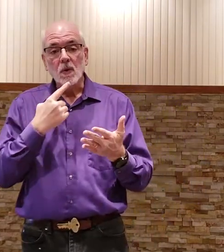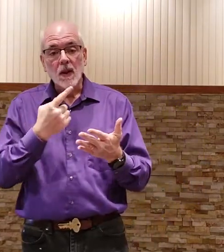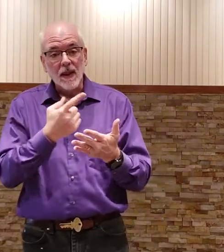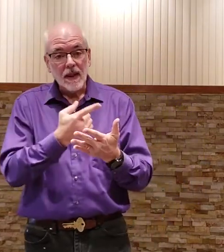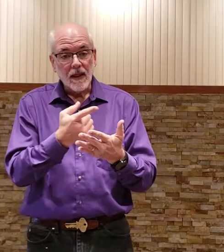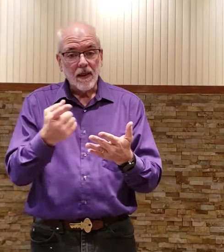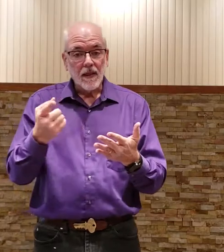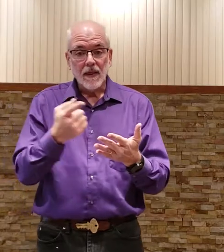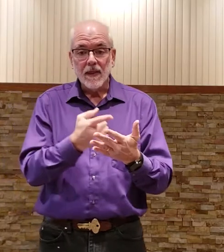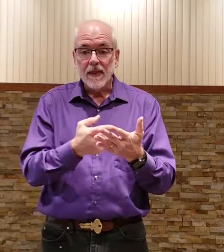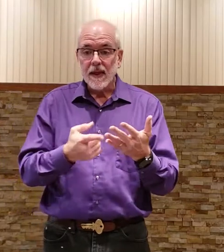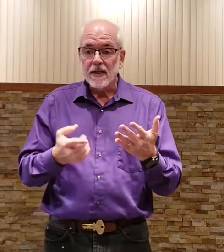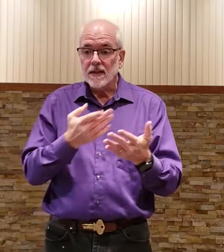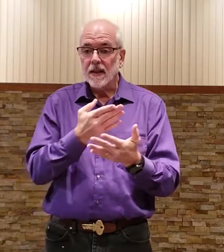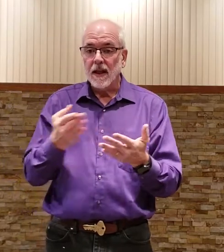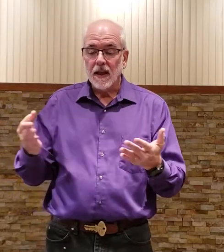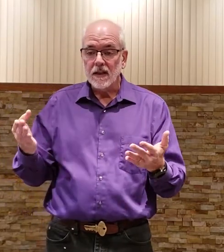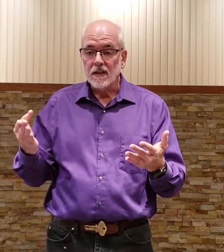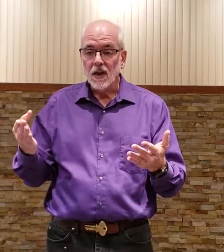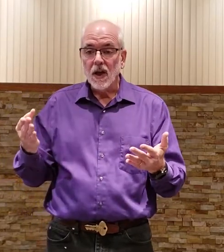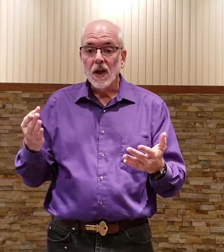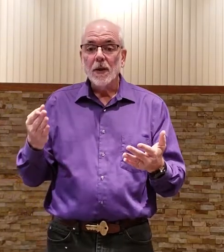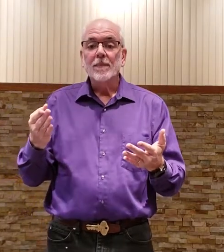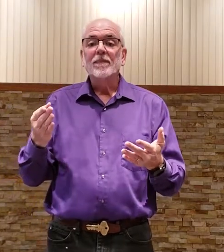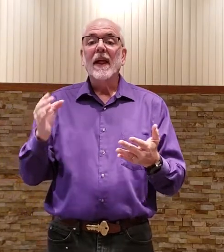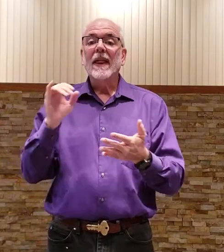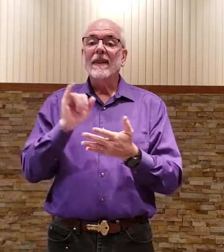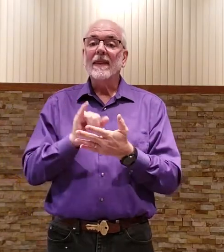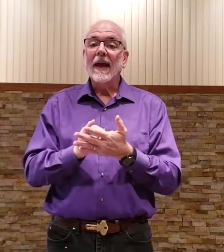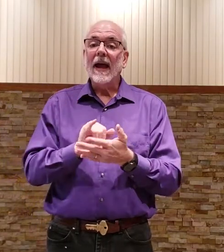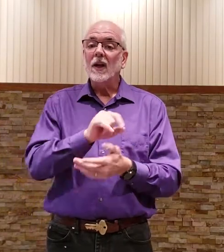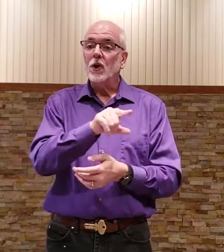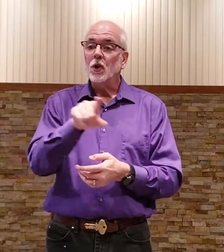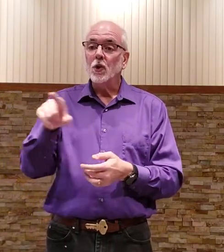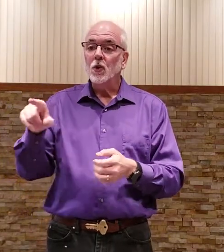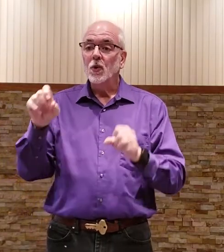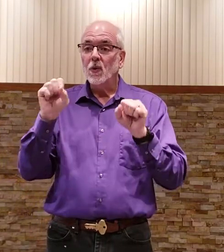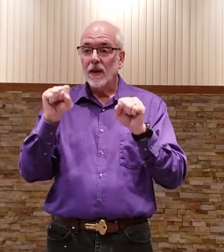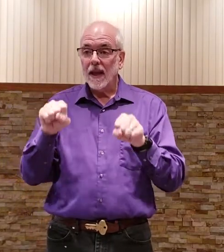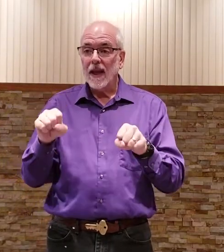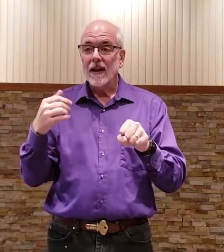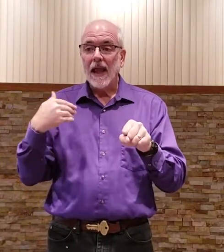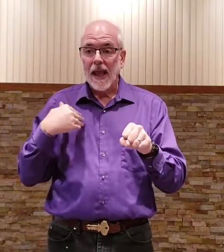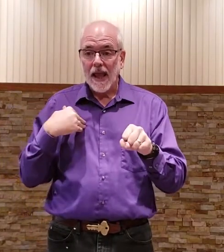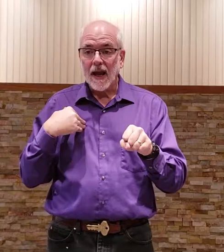these things that you can have